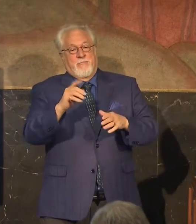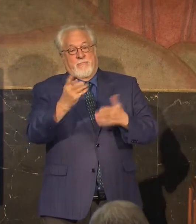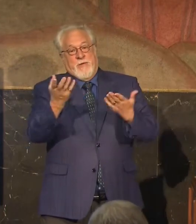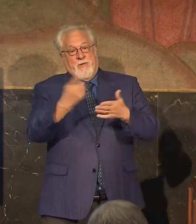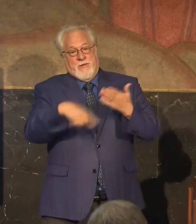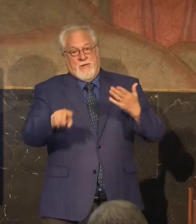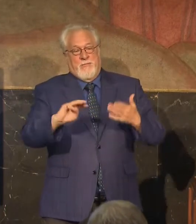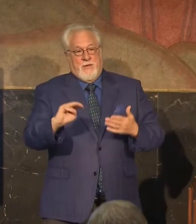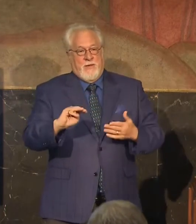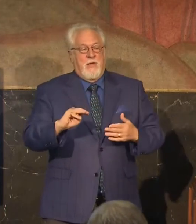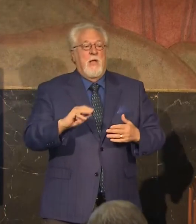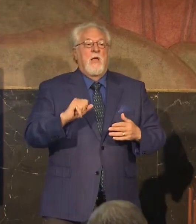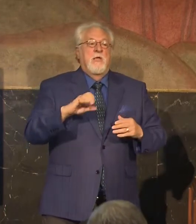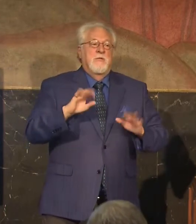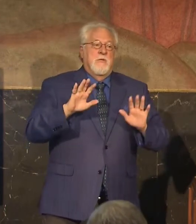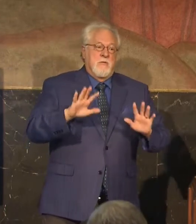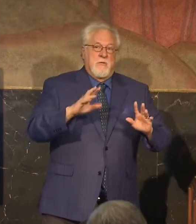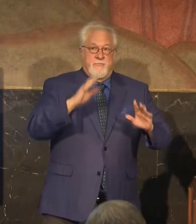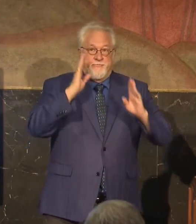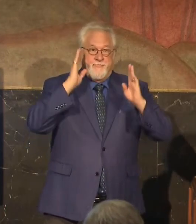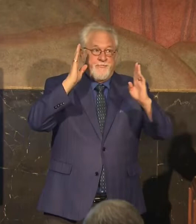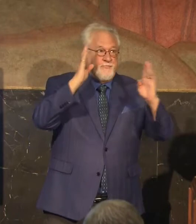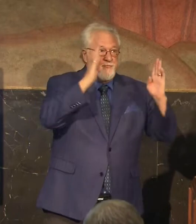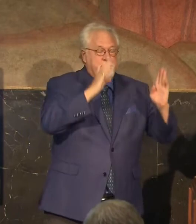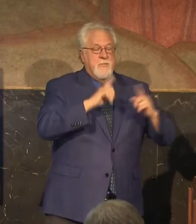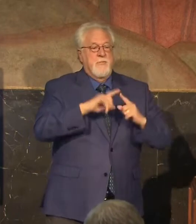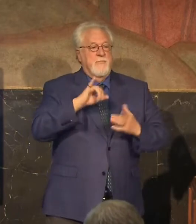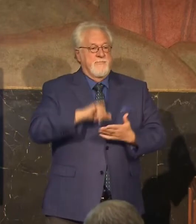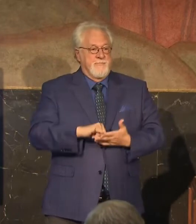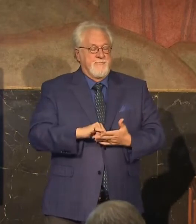And so we need to all be paying attention to that.